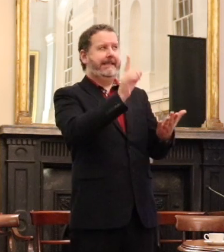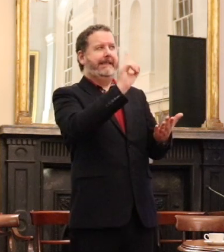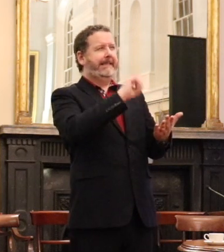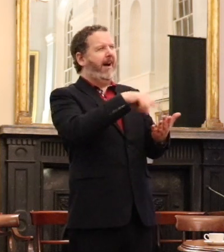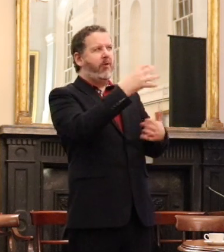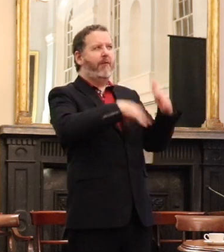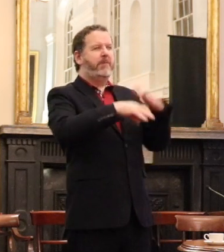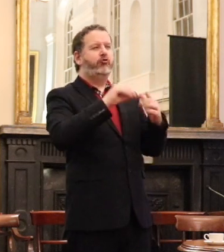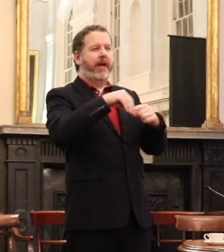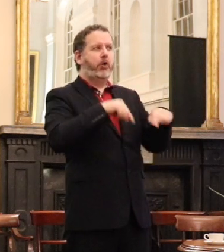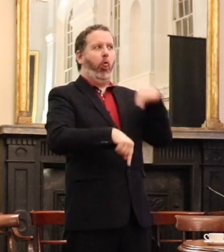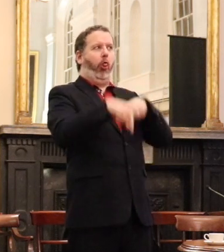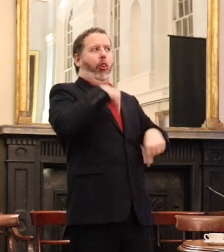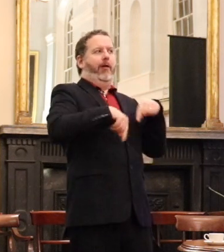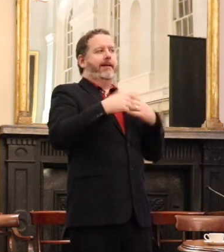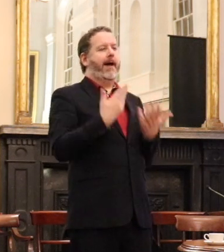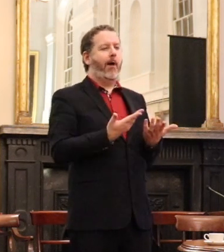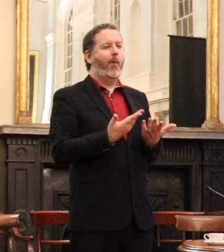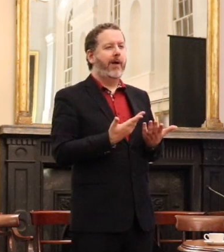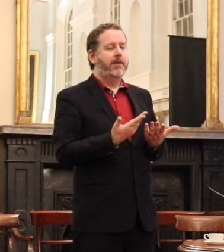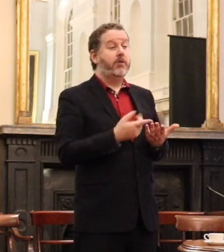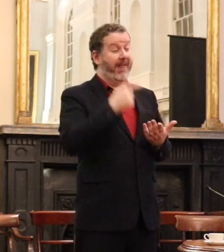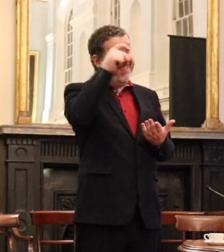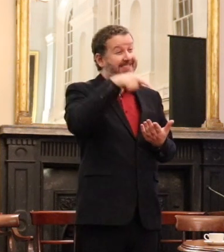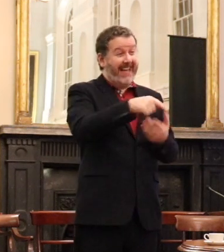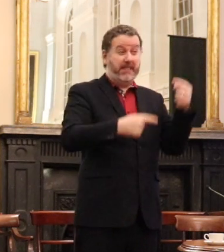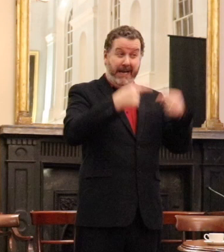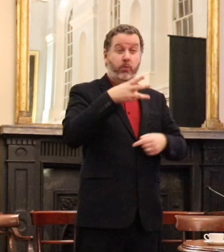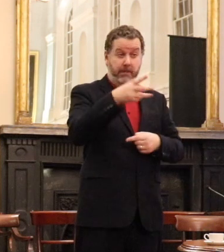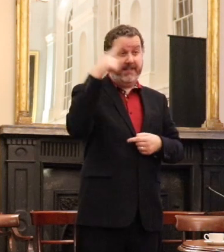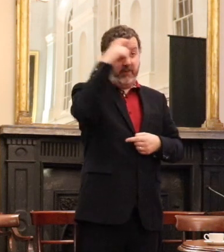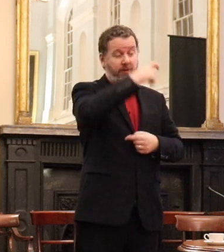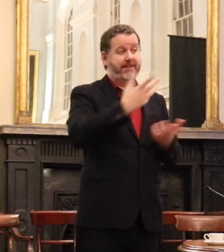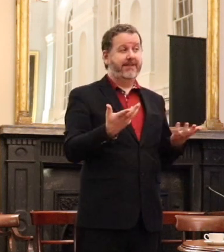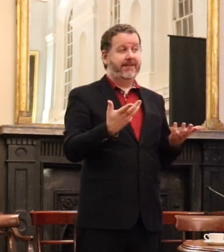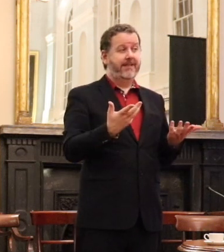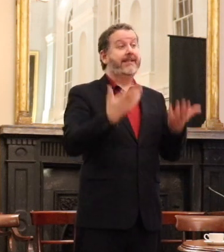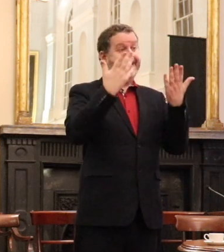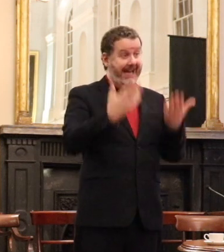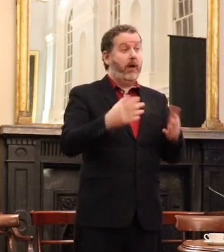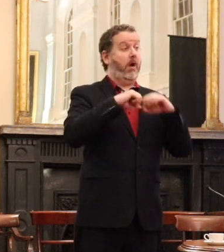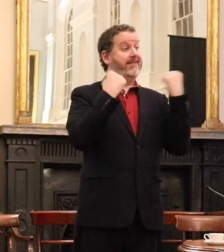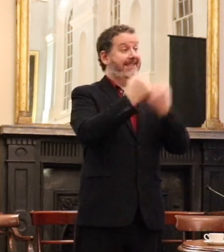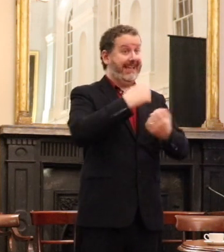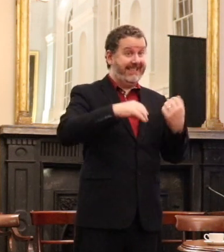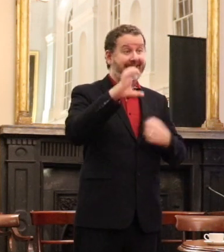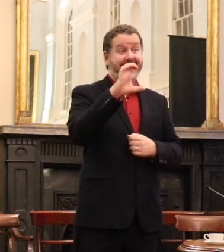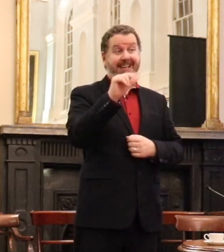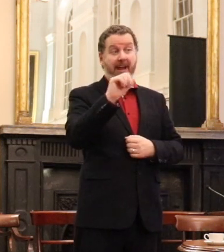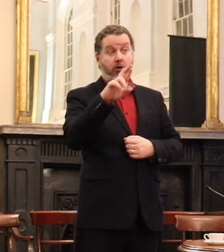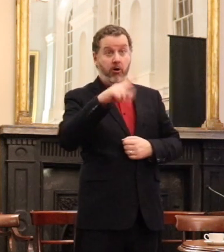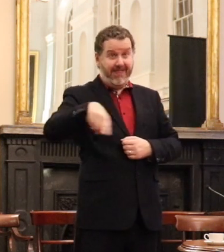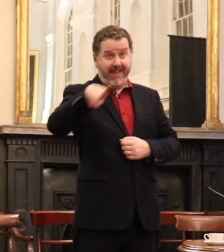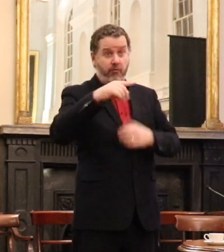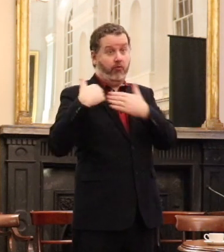I do think that that could well turn out to be a difficult debate because certainly the role of carers in our society is massively under